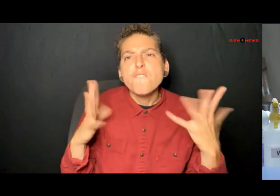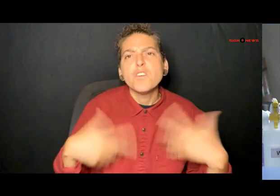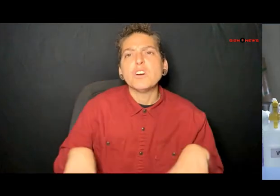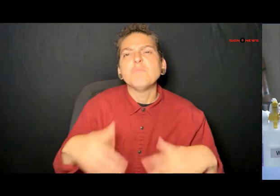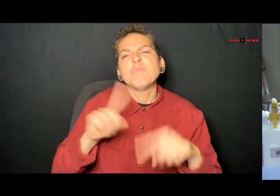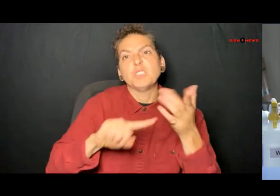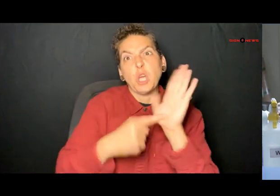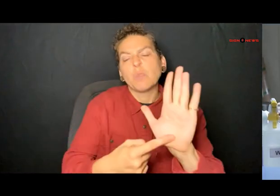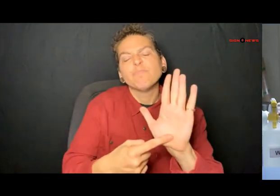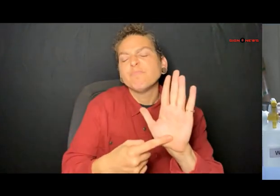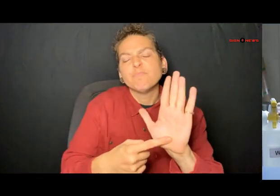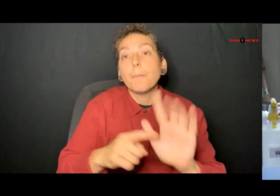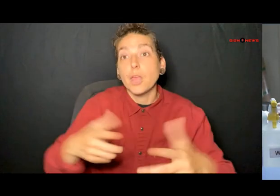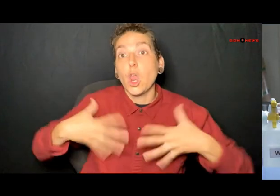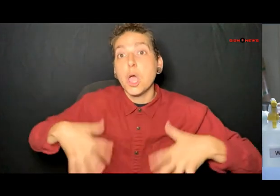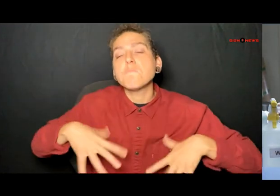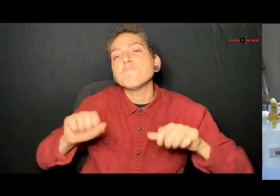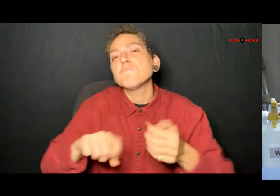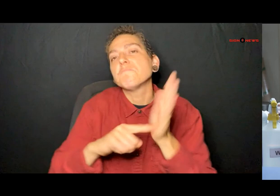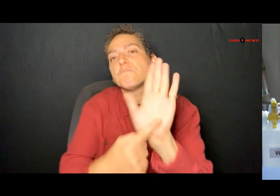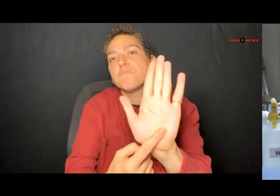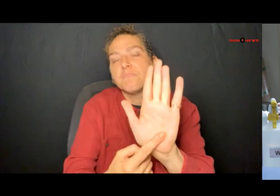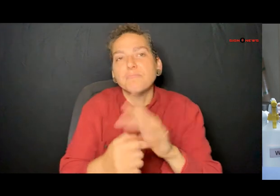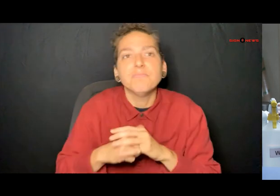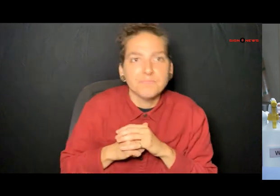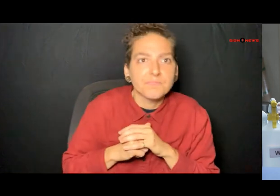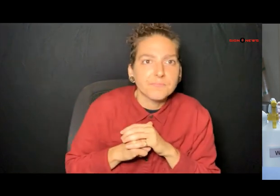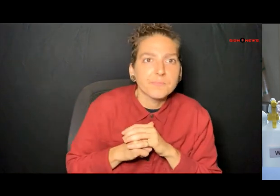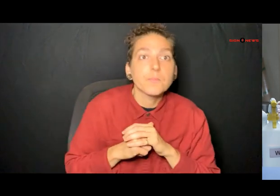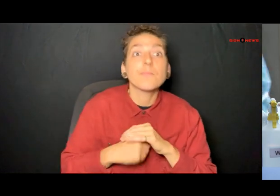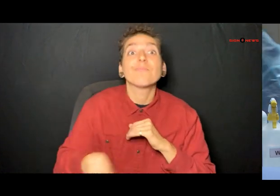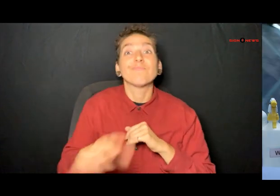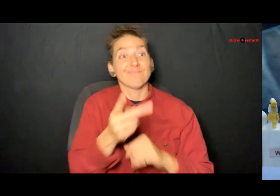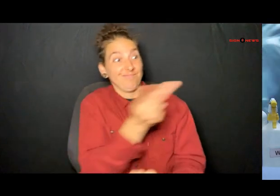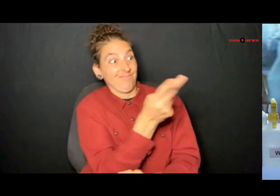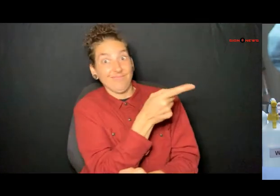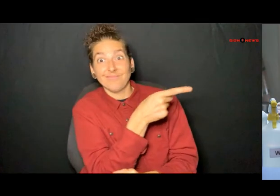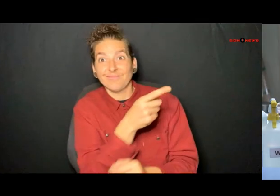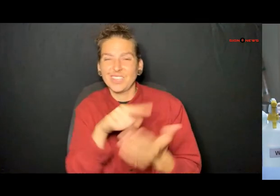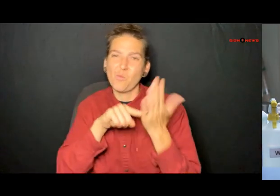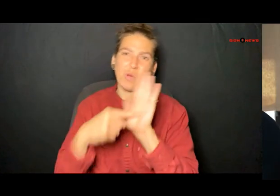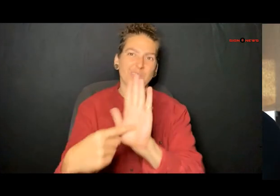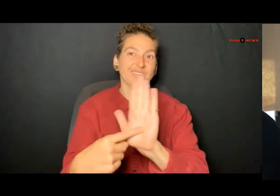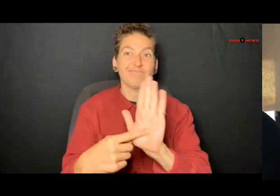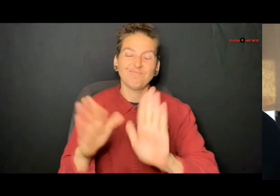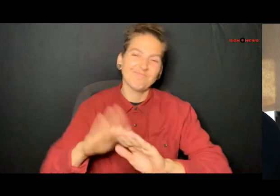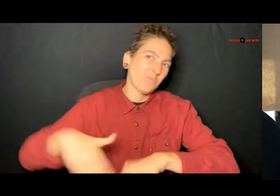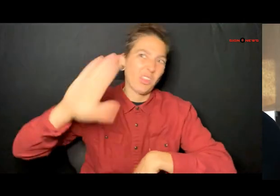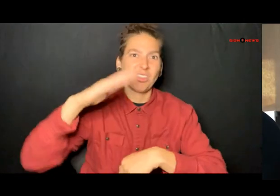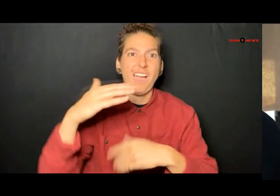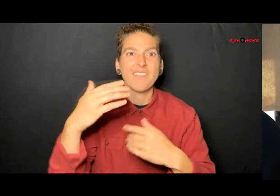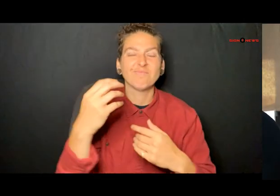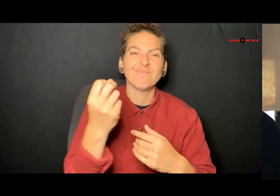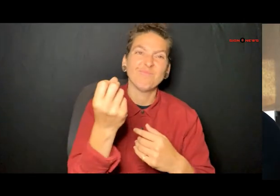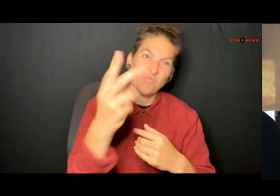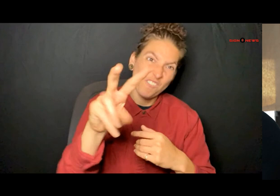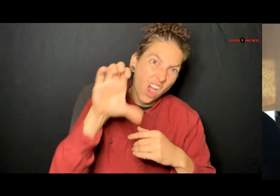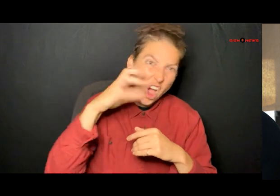so gruesome we can only show you her clothes they are two of more than 1500 migrants